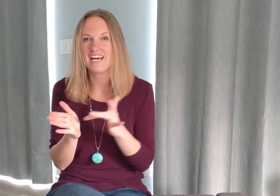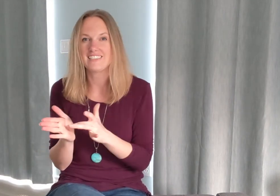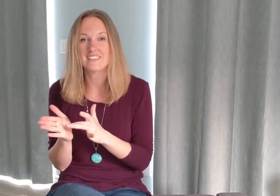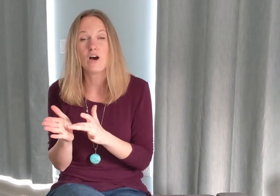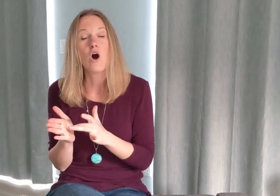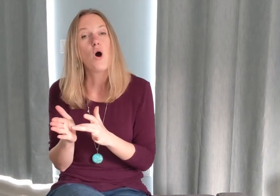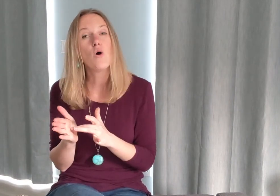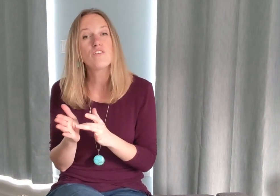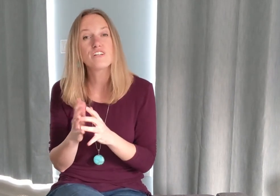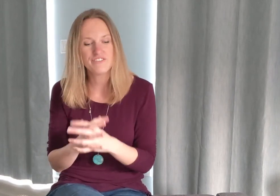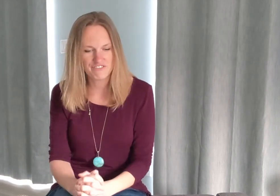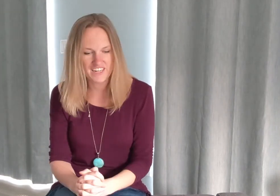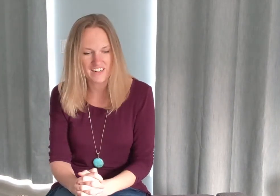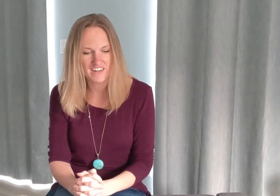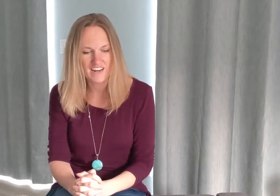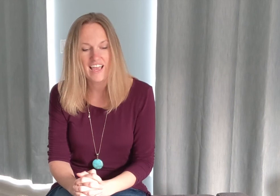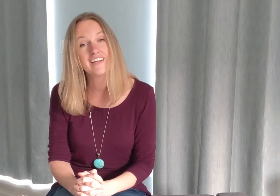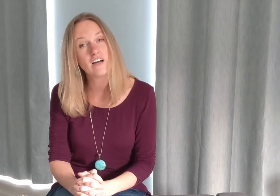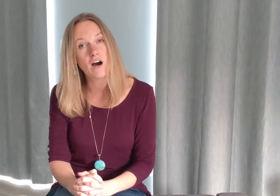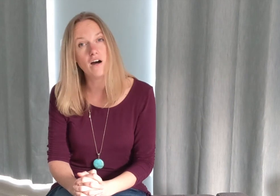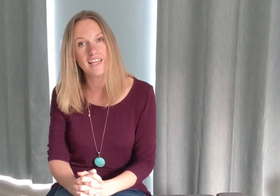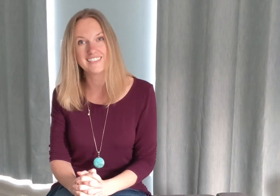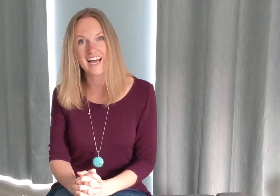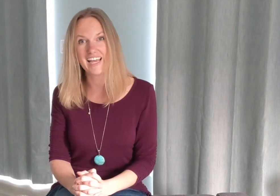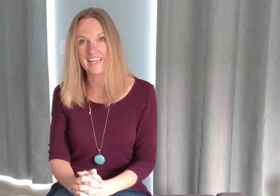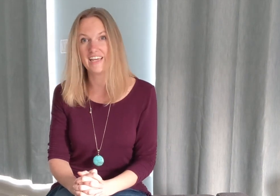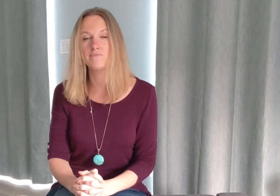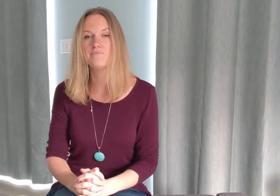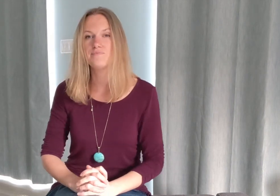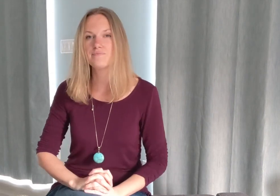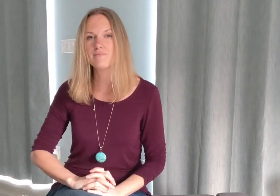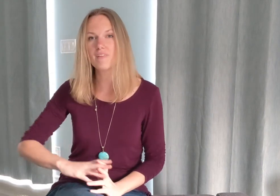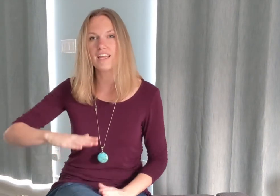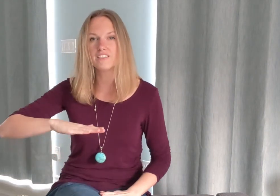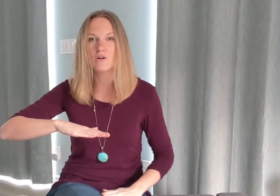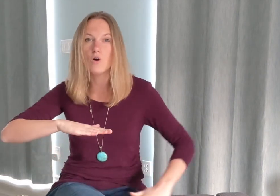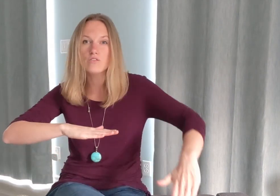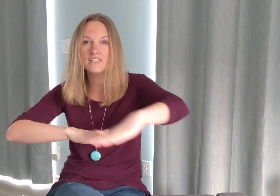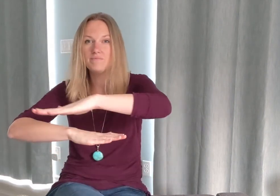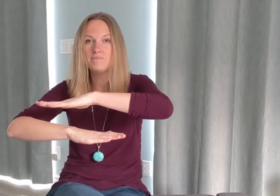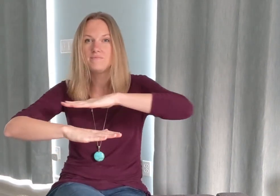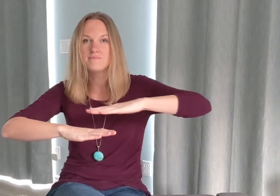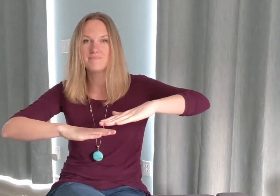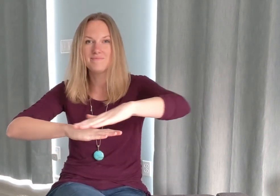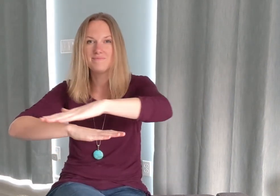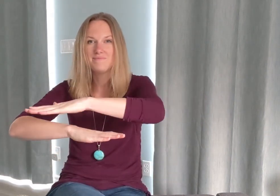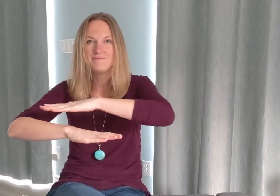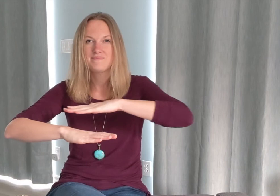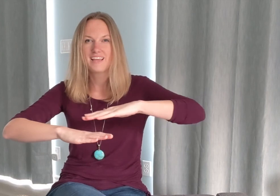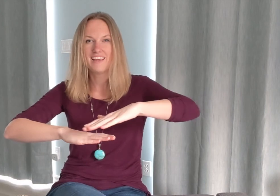over fear and all anxiety. Okay, so over, okay,